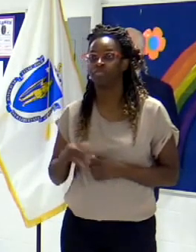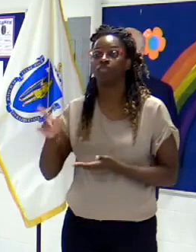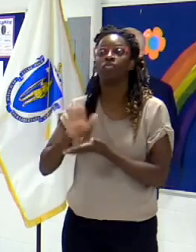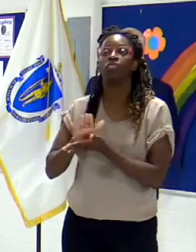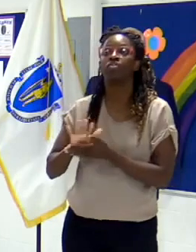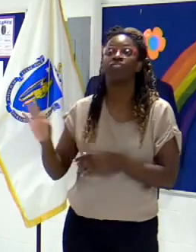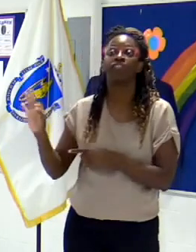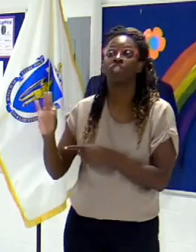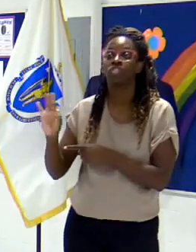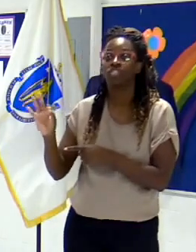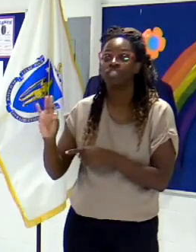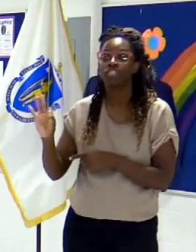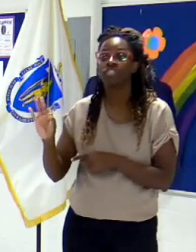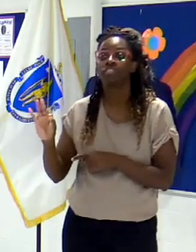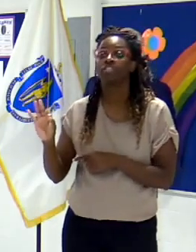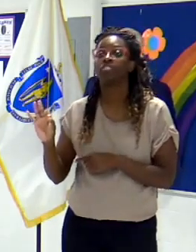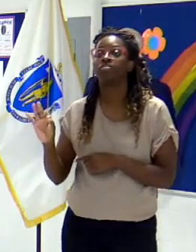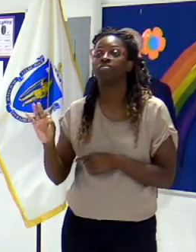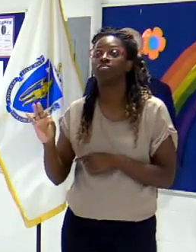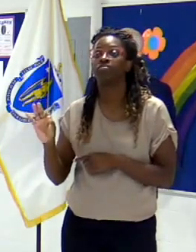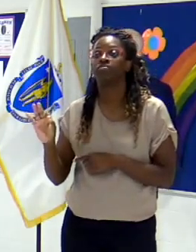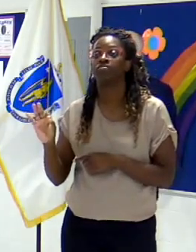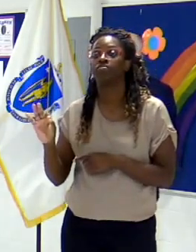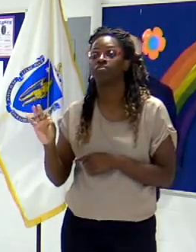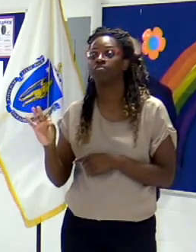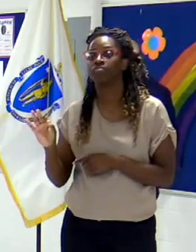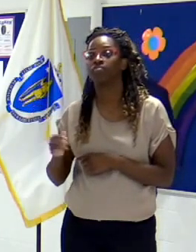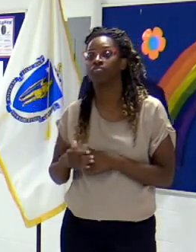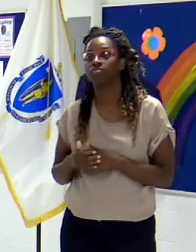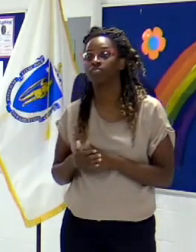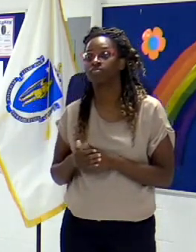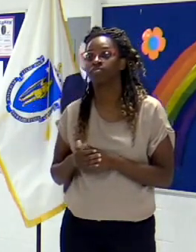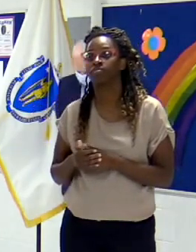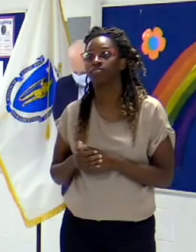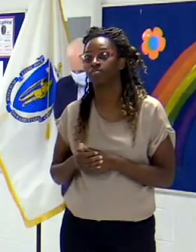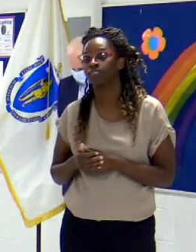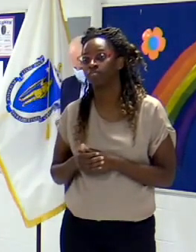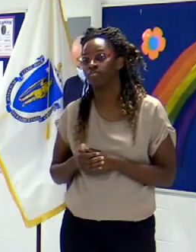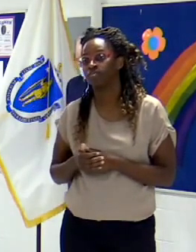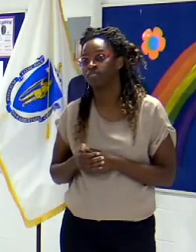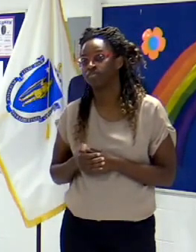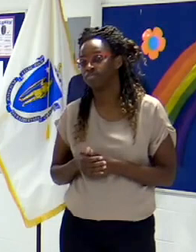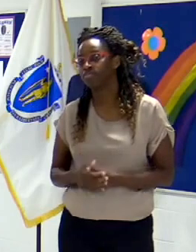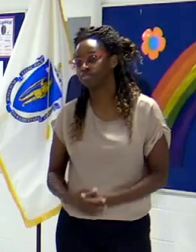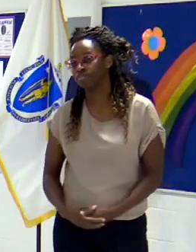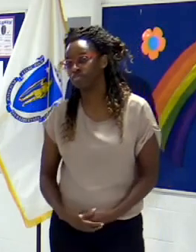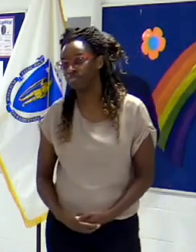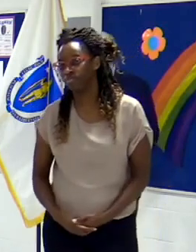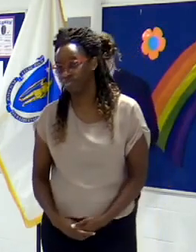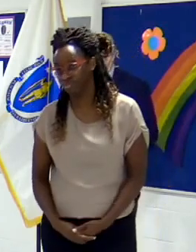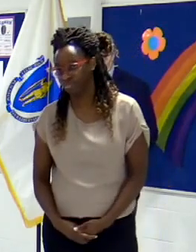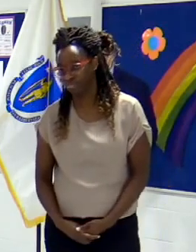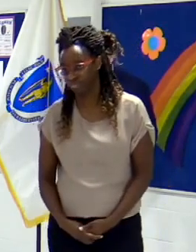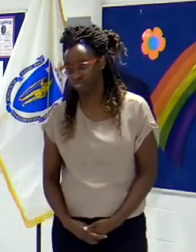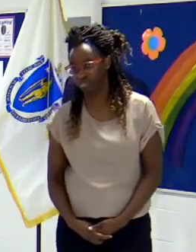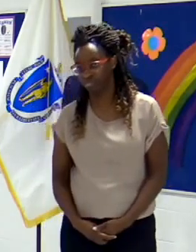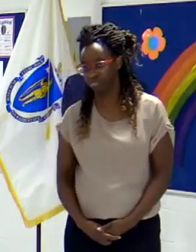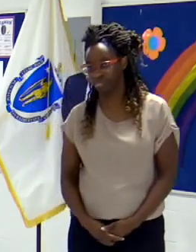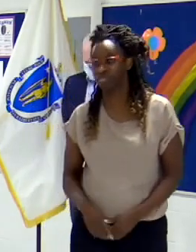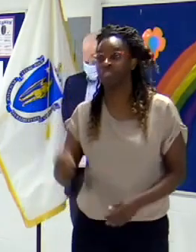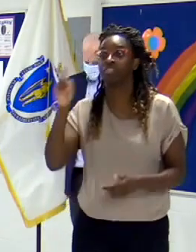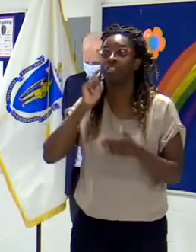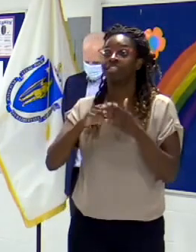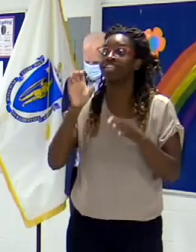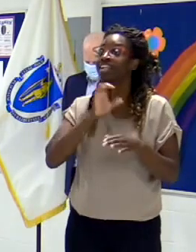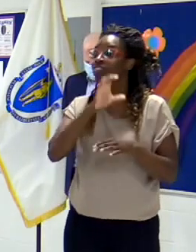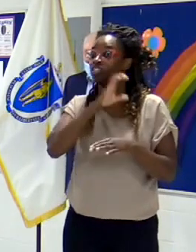which looked more like a swap than anything else in terms of how they thought about distance in the cafeteria versus the classroom and